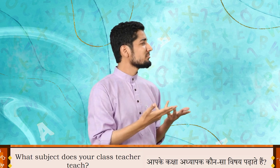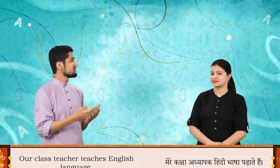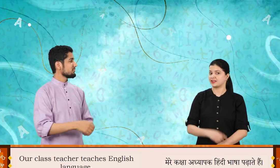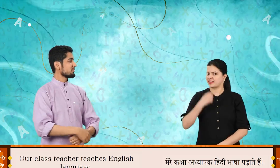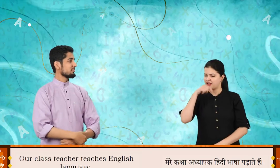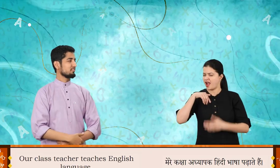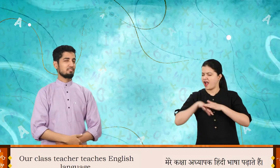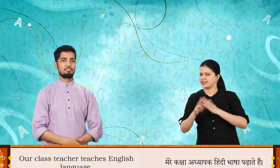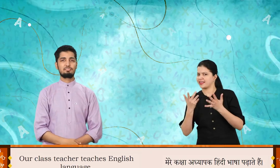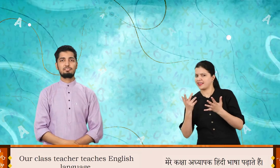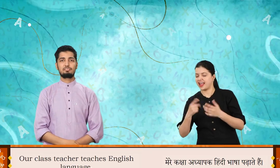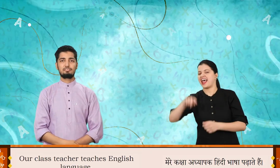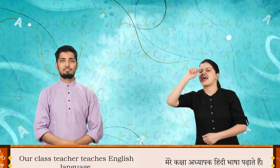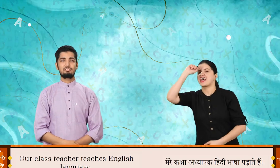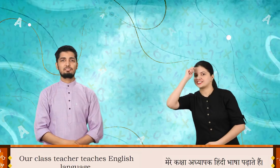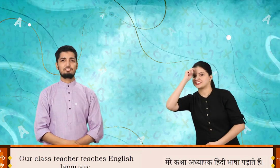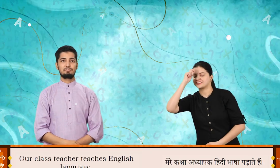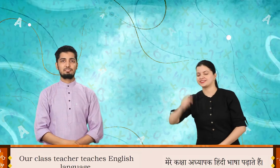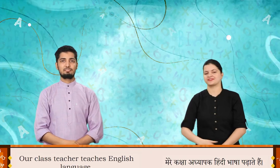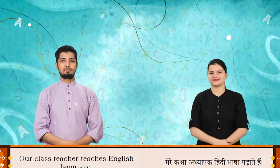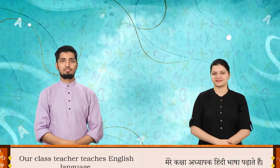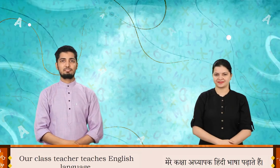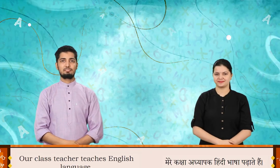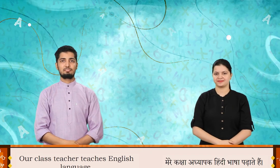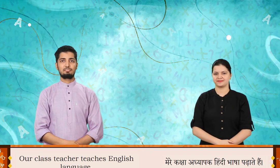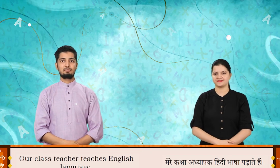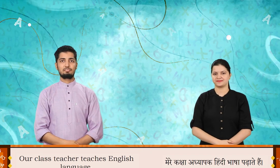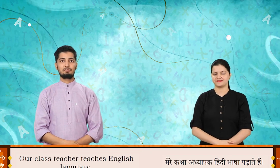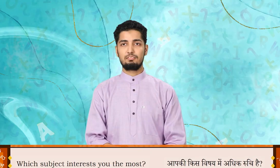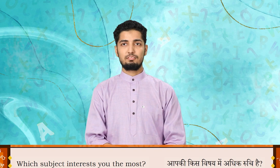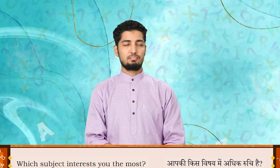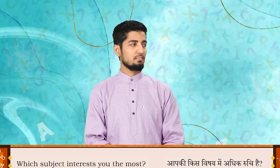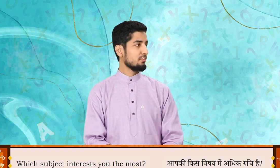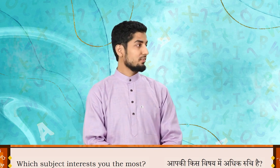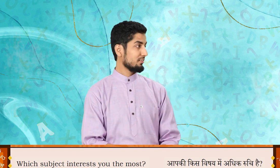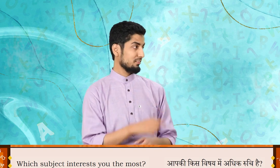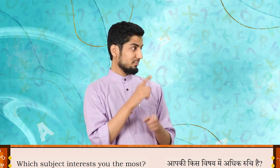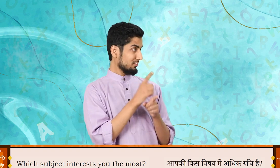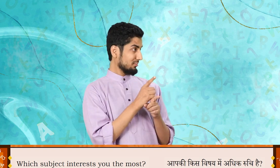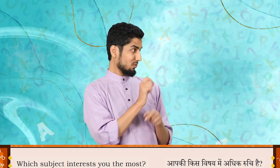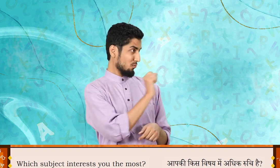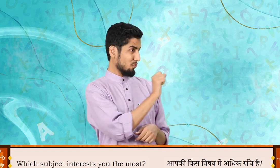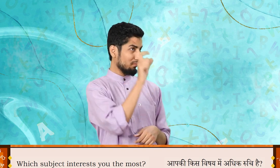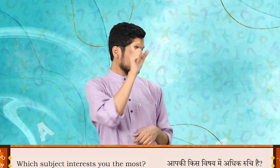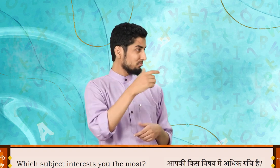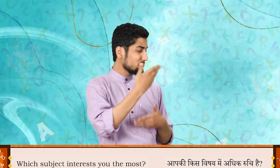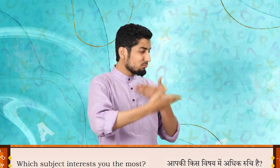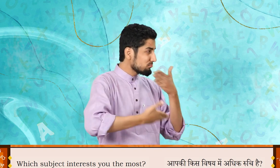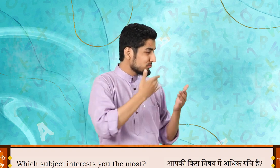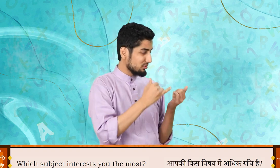Our class teacher teaches English language. Which subject interests you the